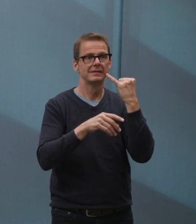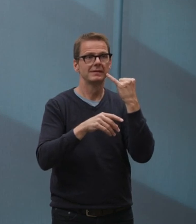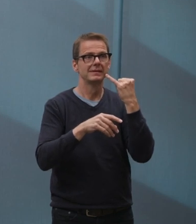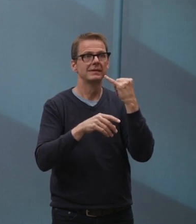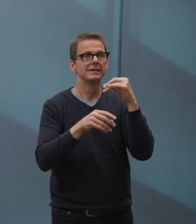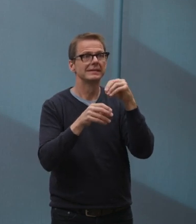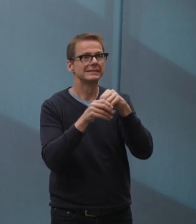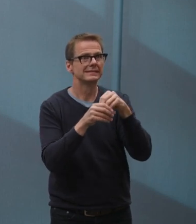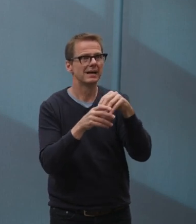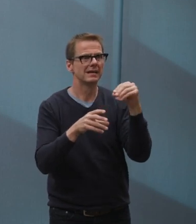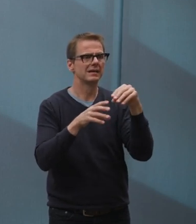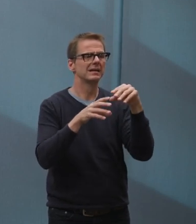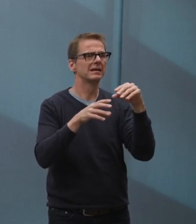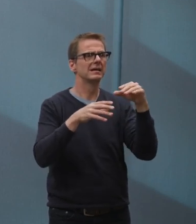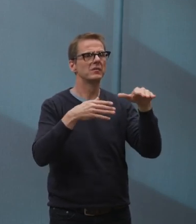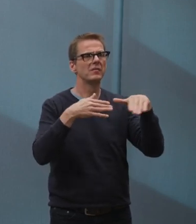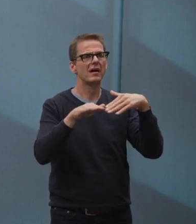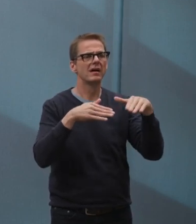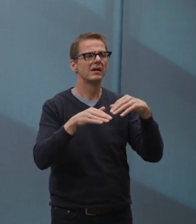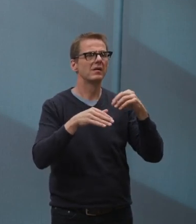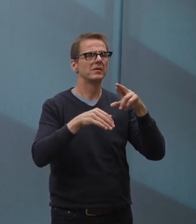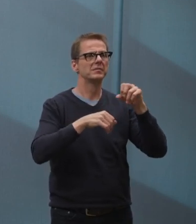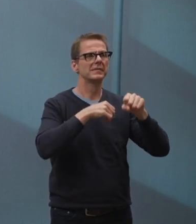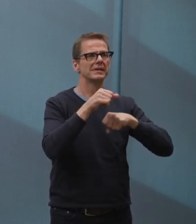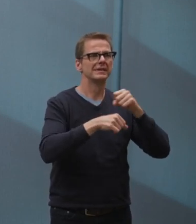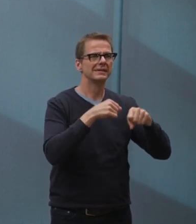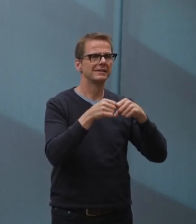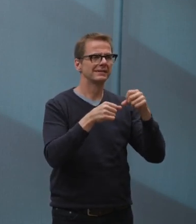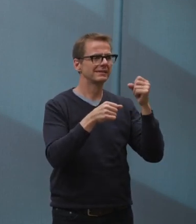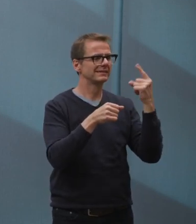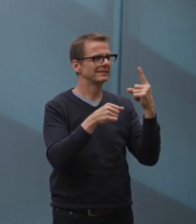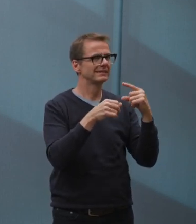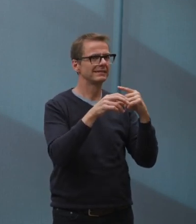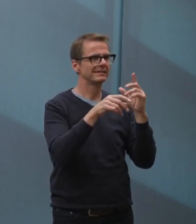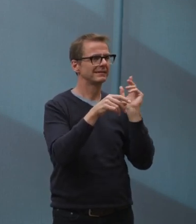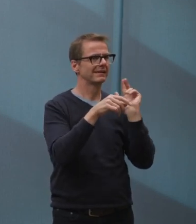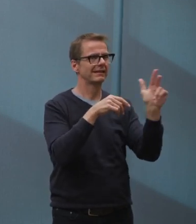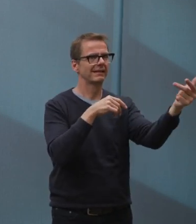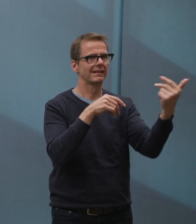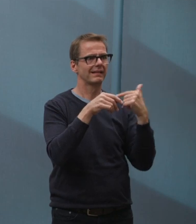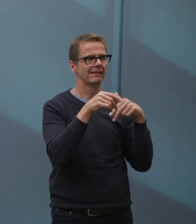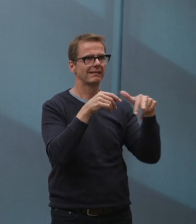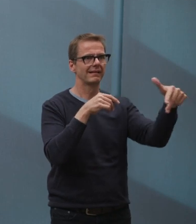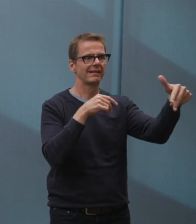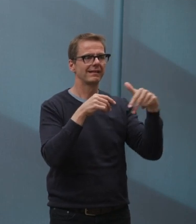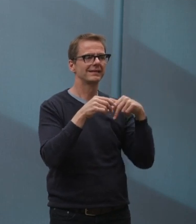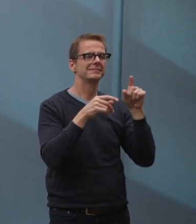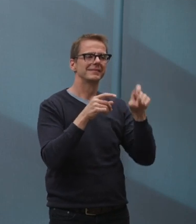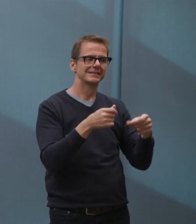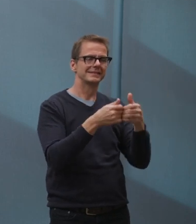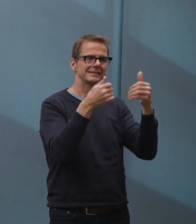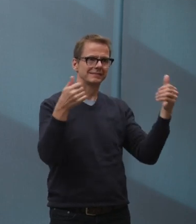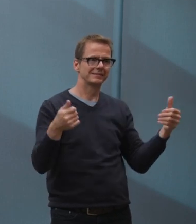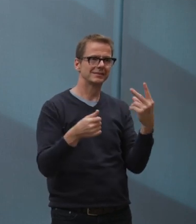space for all when we're considering that. So it is something that we are looking at. And again,